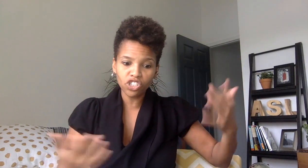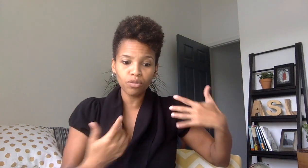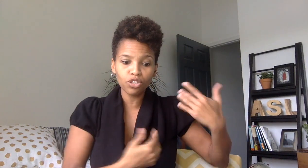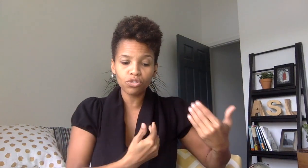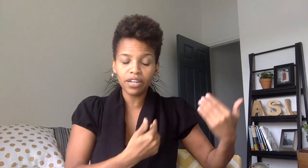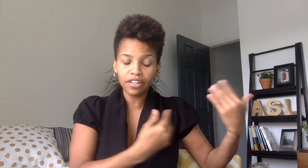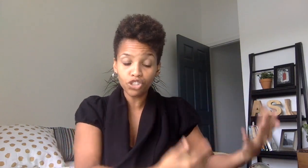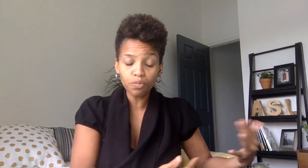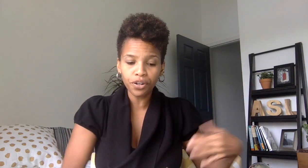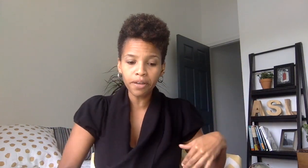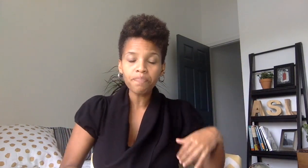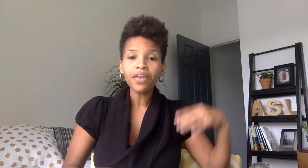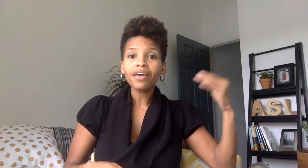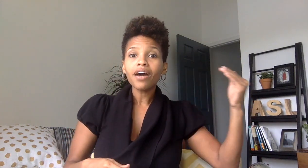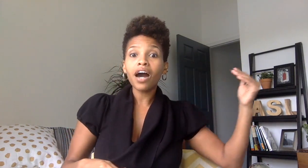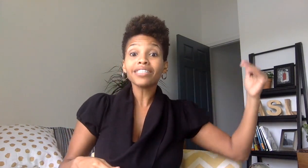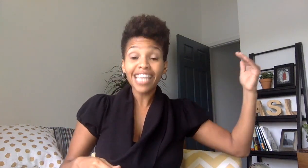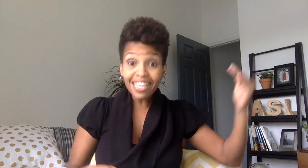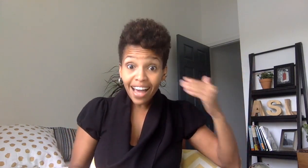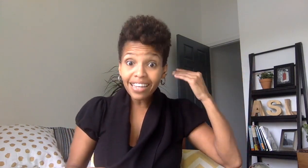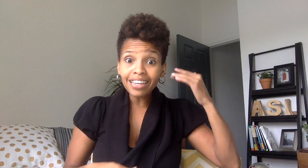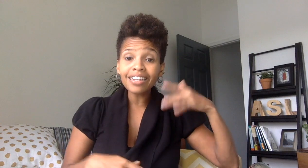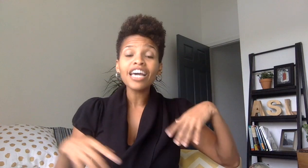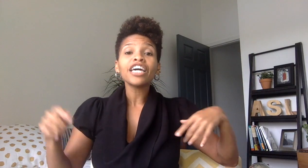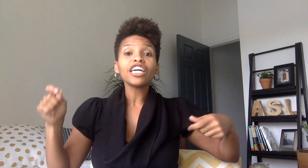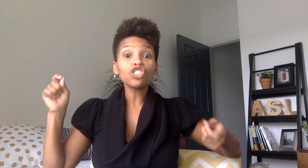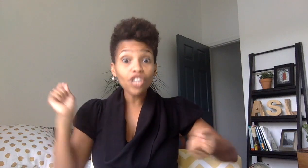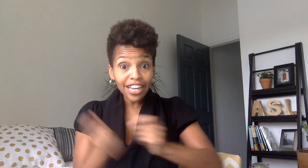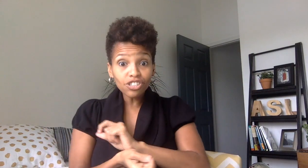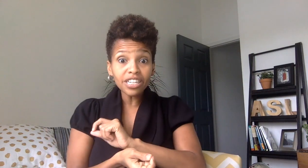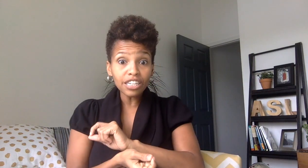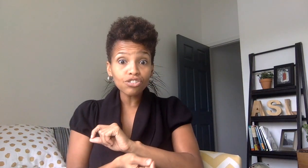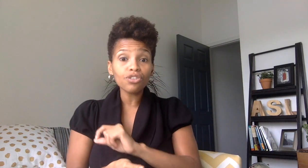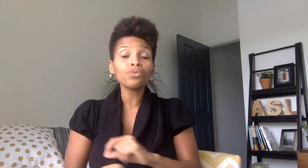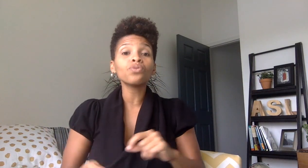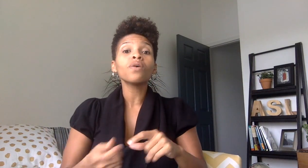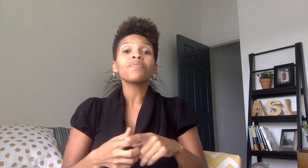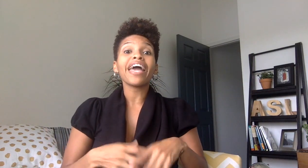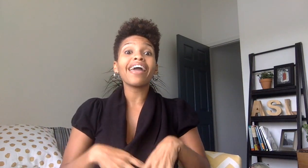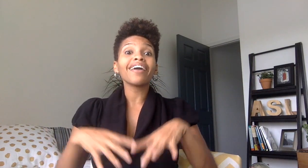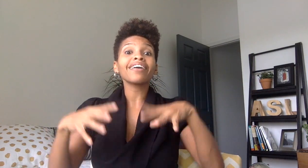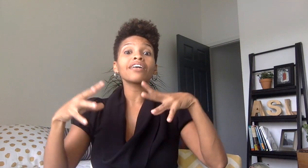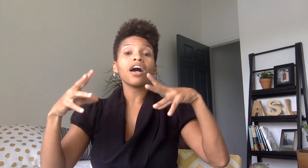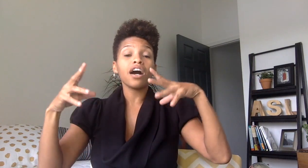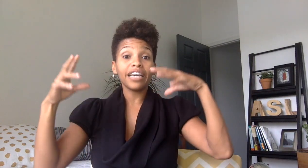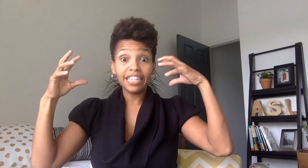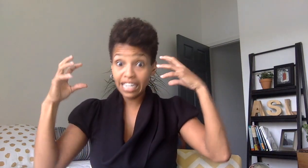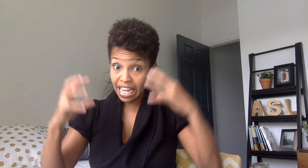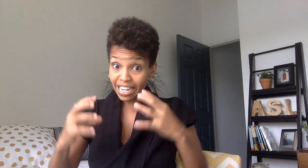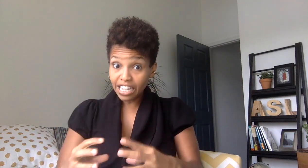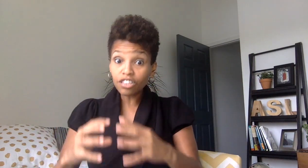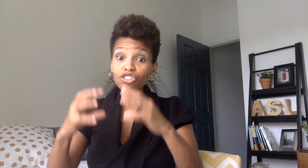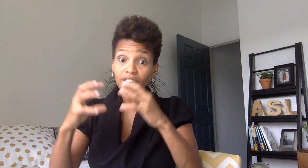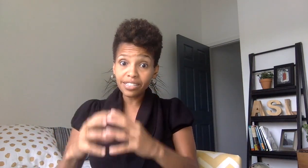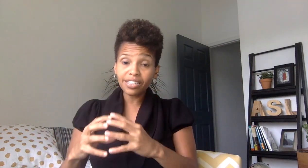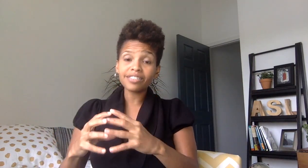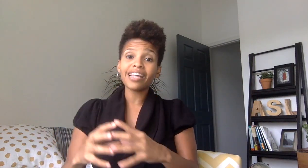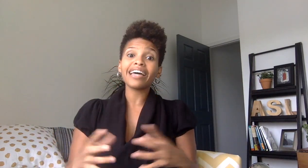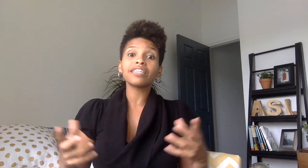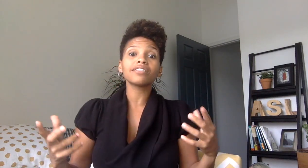when we're interpreting uh take that in and change it into a uh an english sentence that is